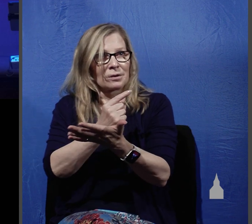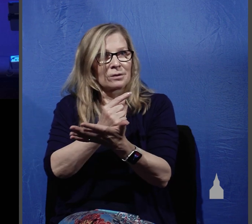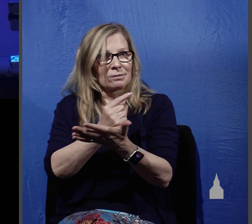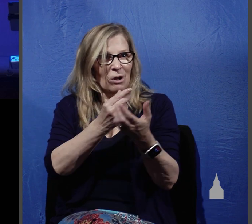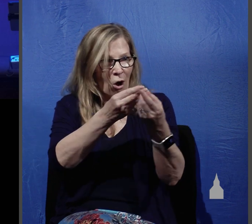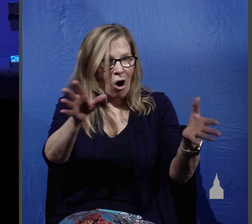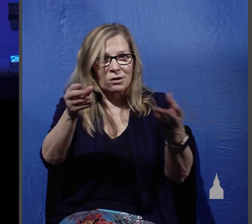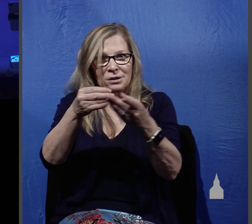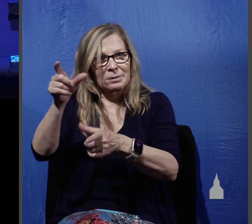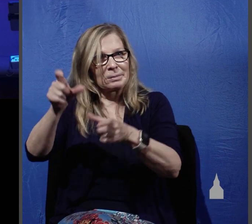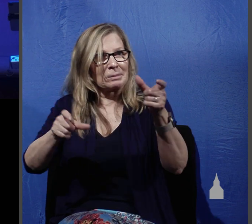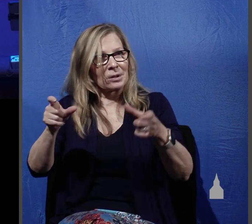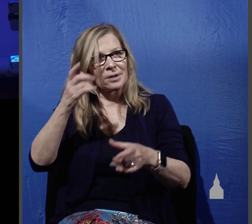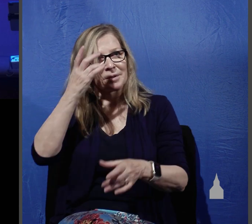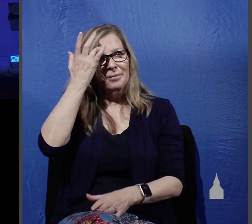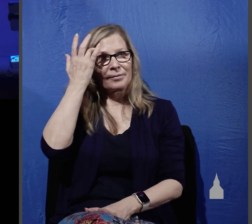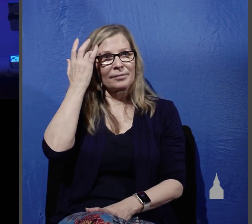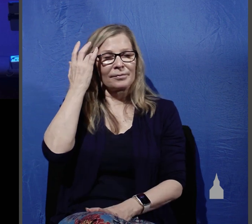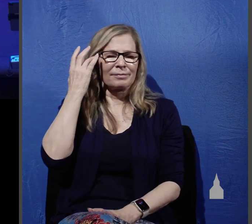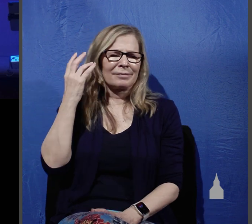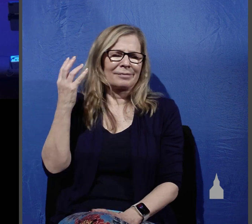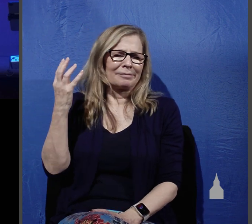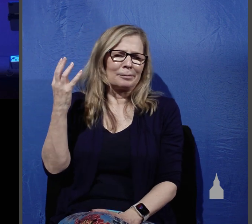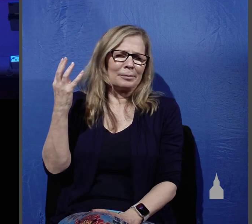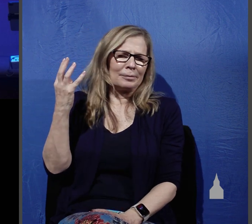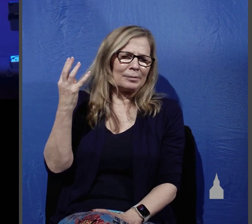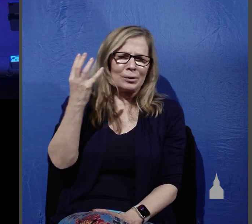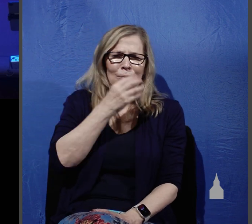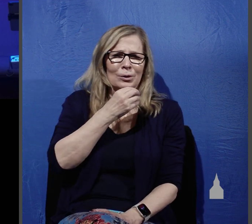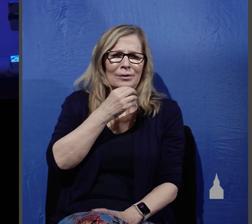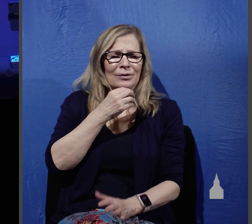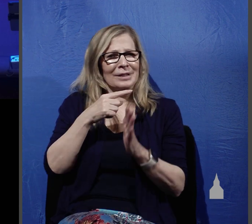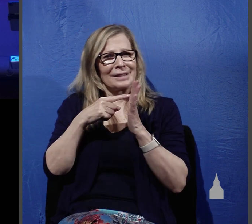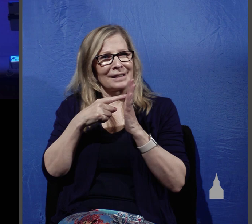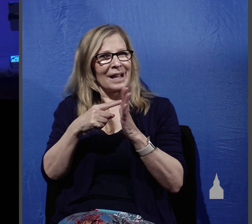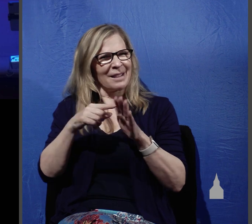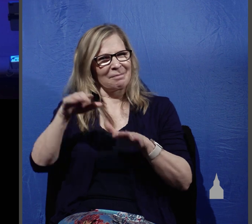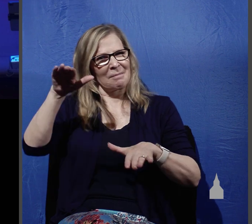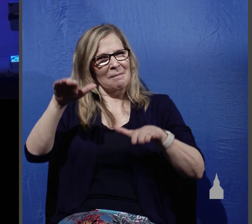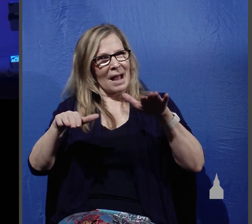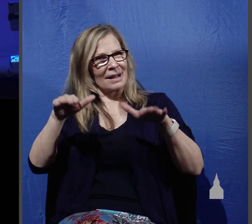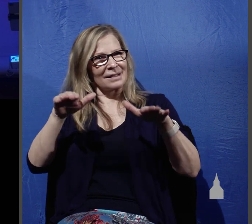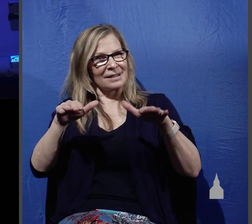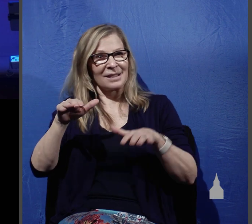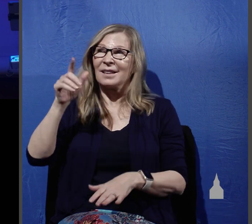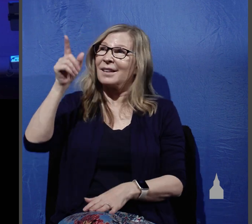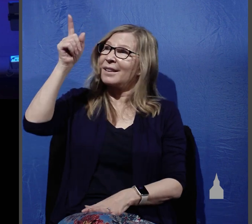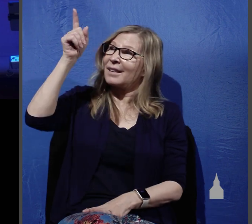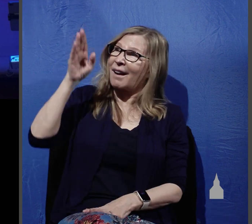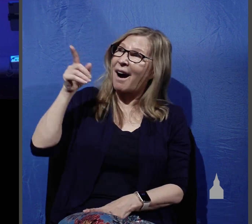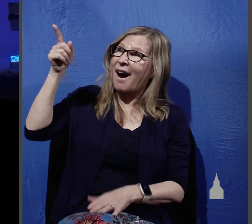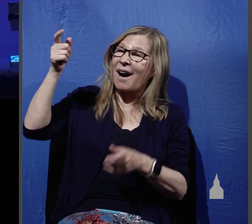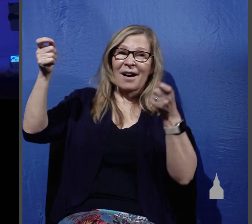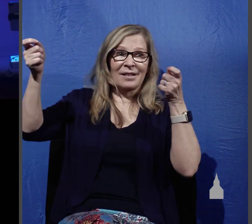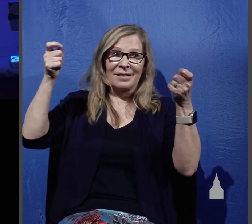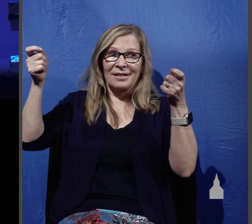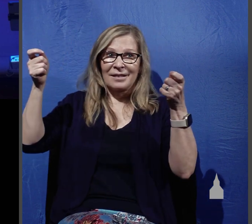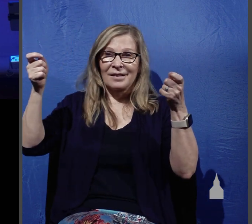what a beautiful display of the balance between God's sovereignty and human responsibility